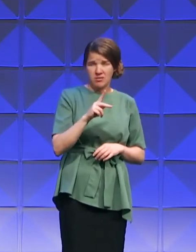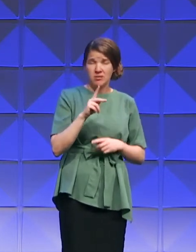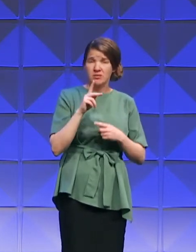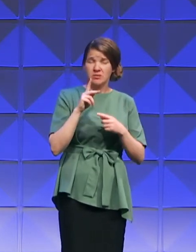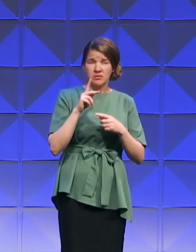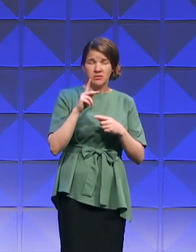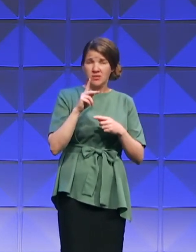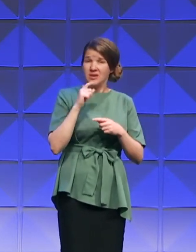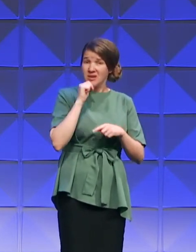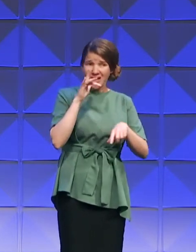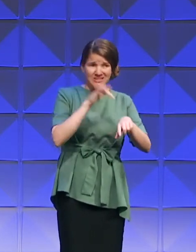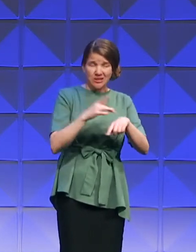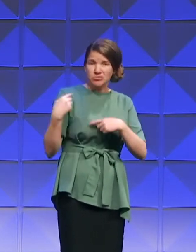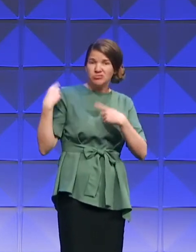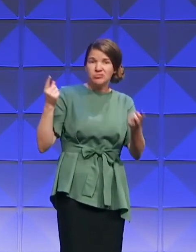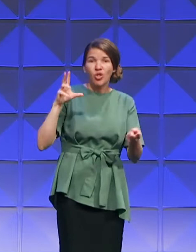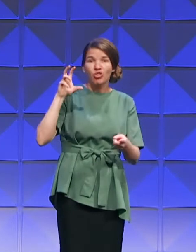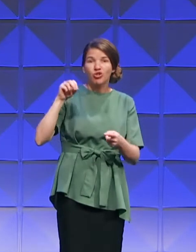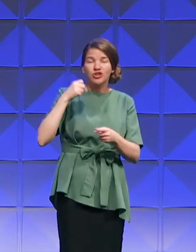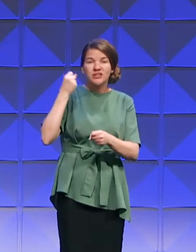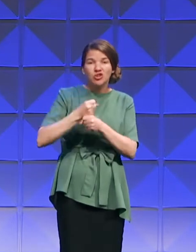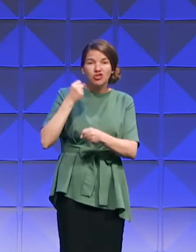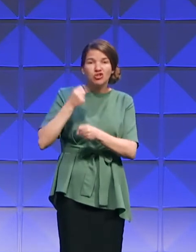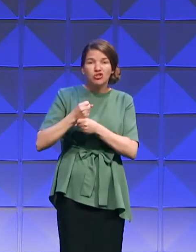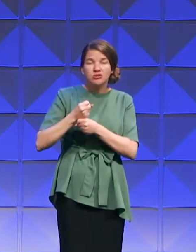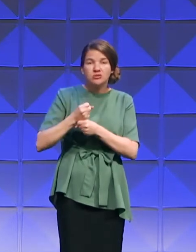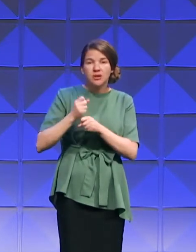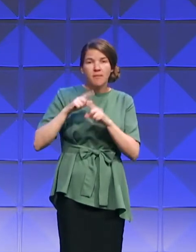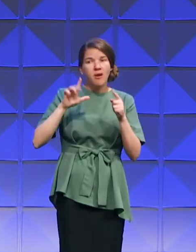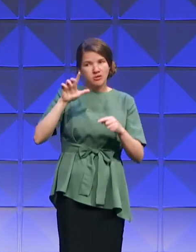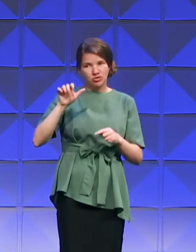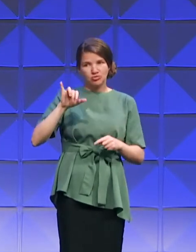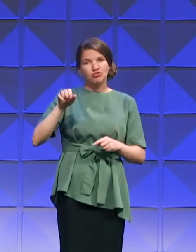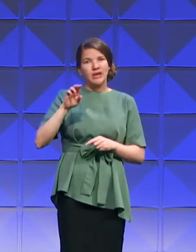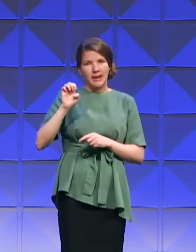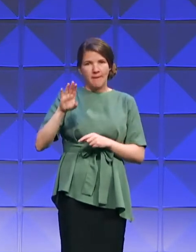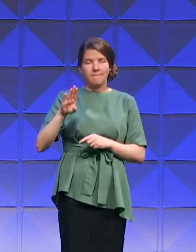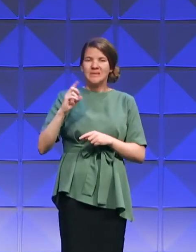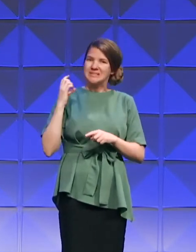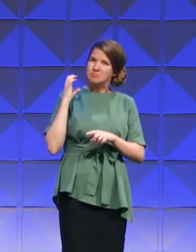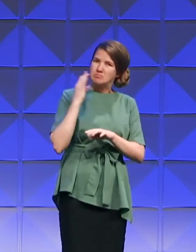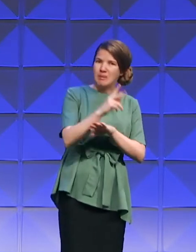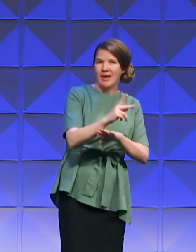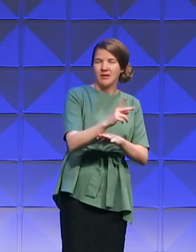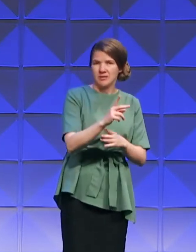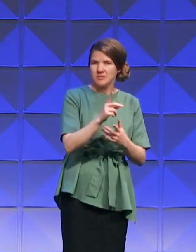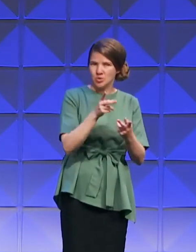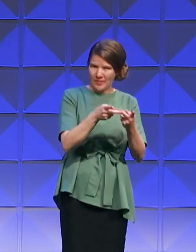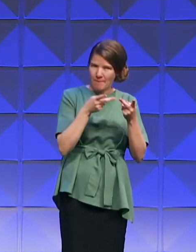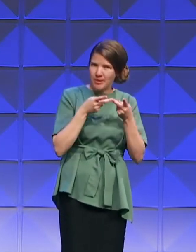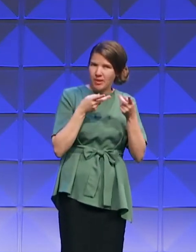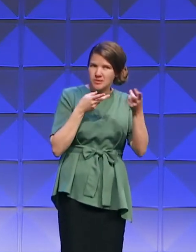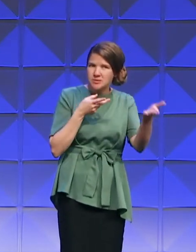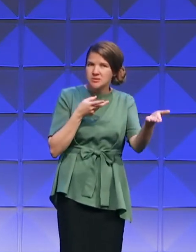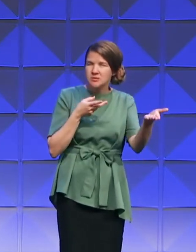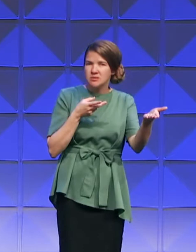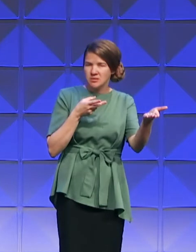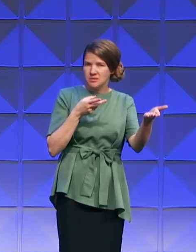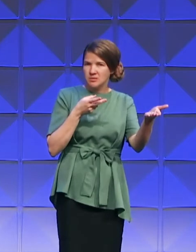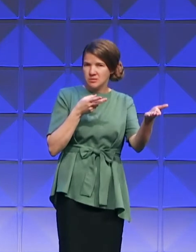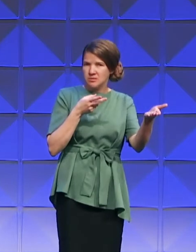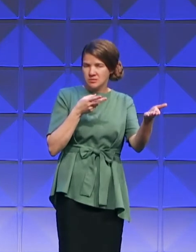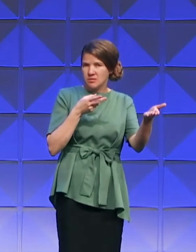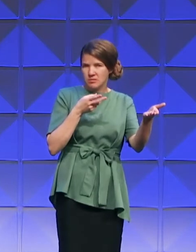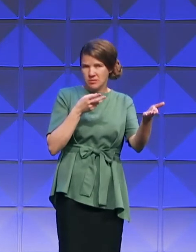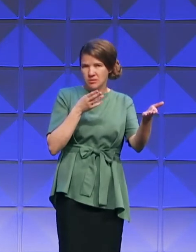It's been a long time. But Jacob is returning. He's coming back to the place of which God's original